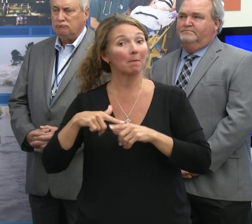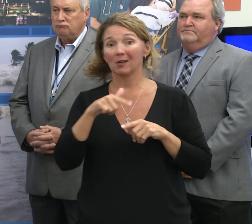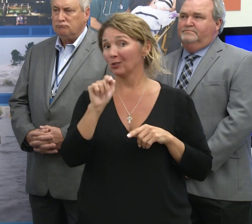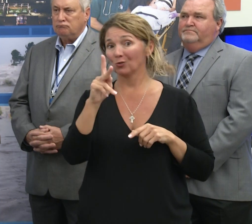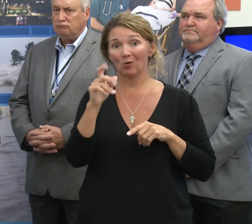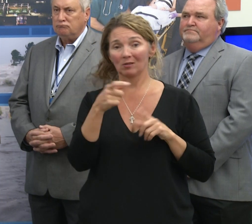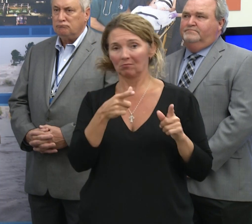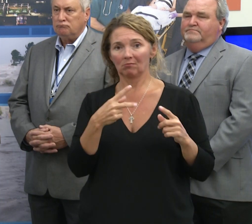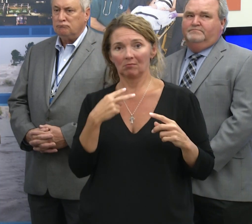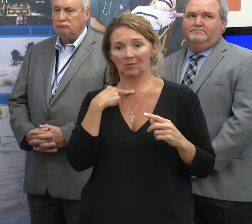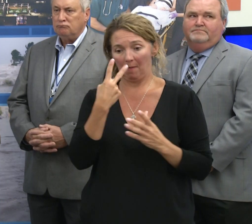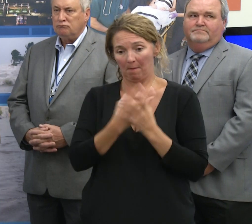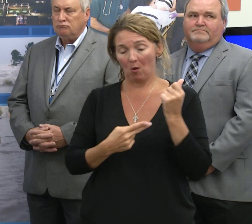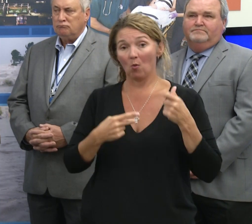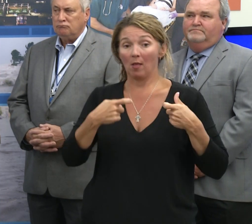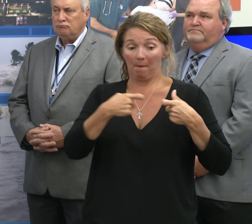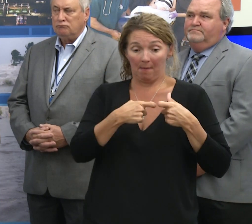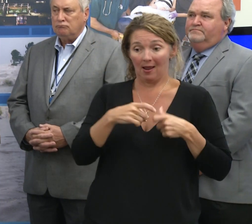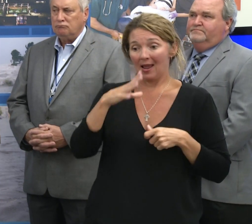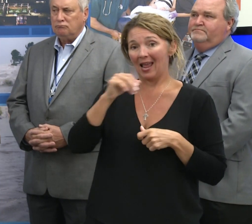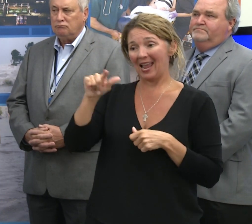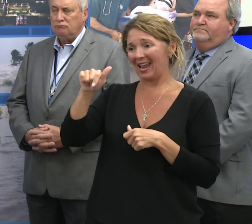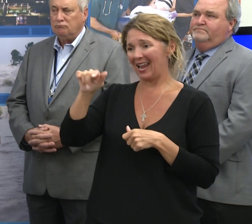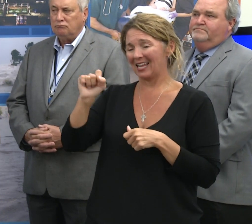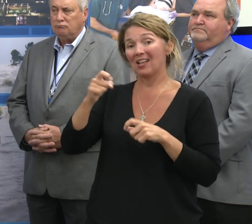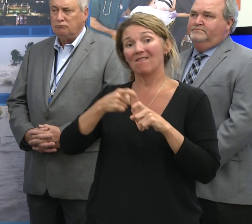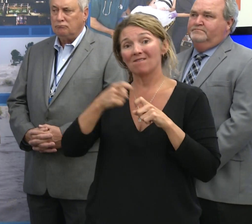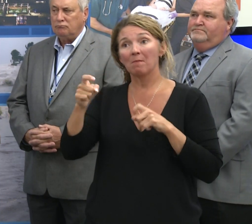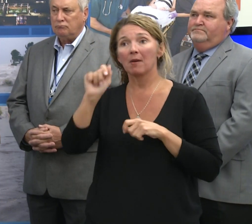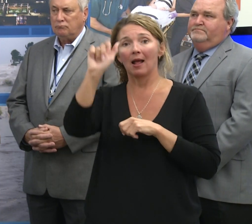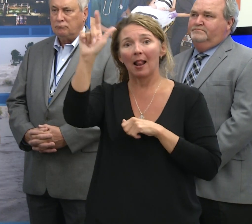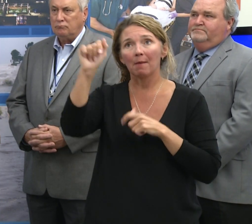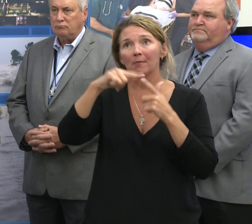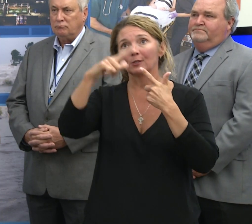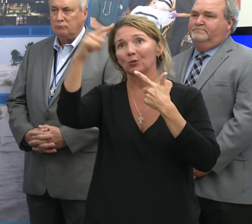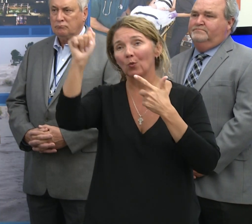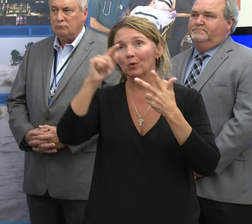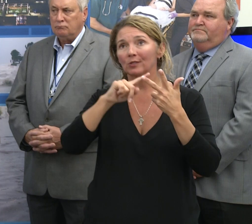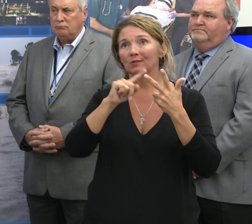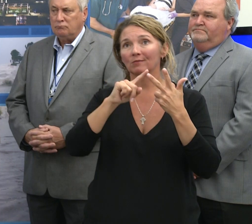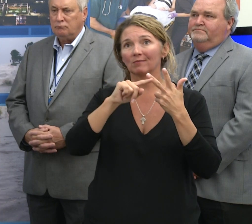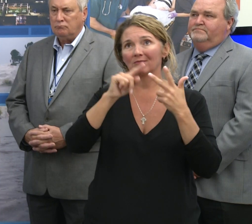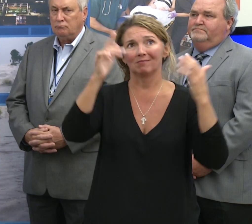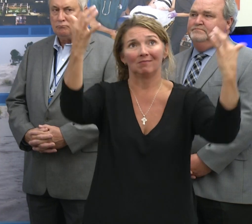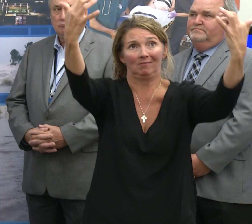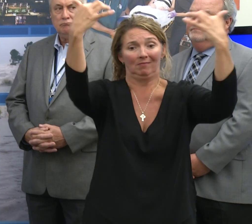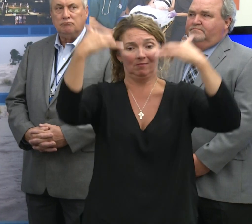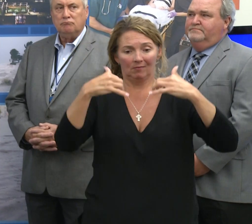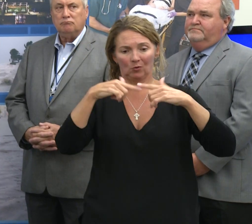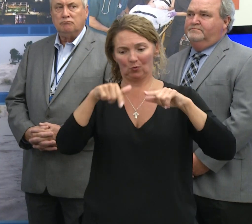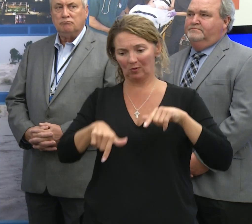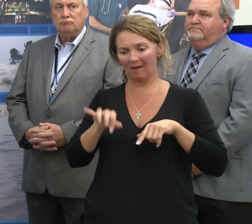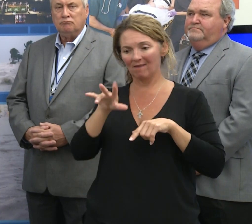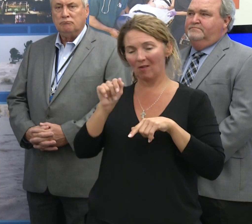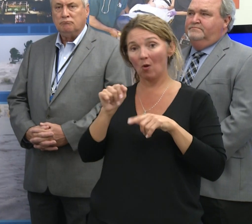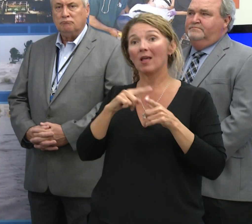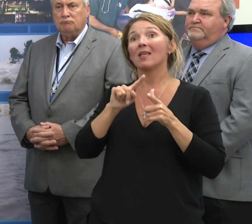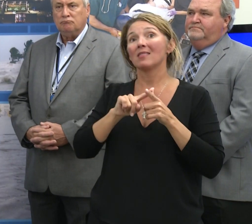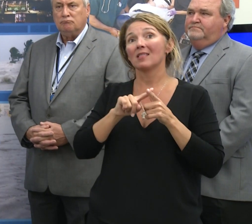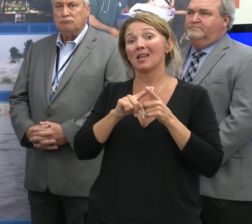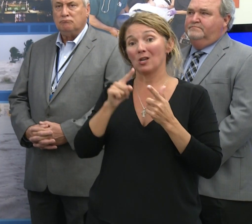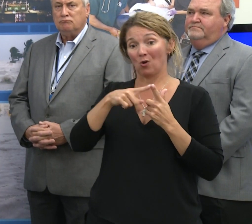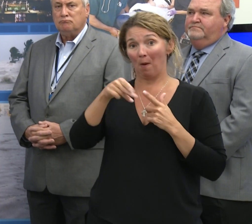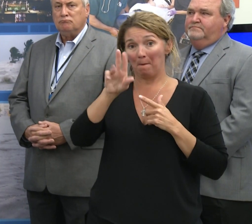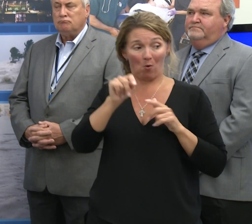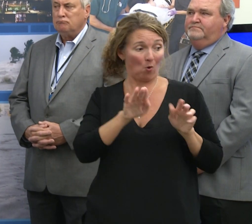Those trucks, both power trucks and gas trucks, had to come from Alabama, Georgia, and then come into the state. And until